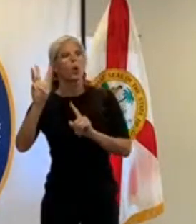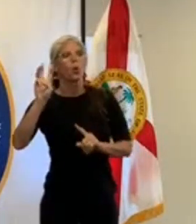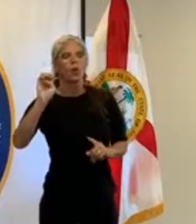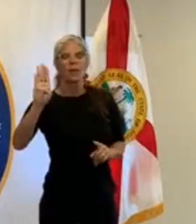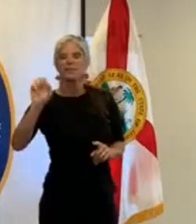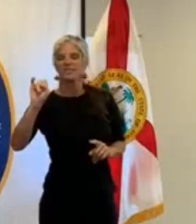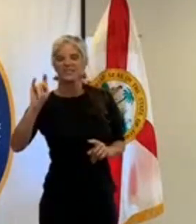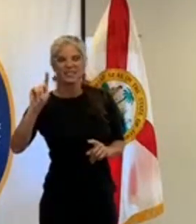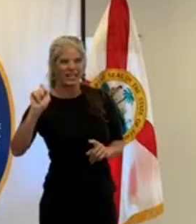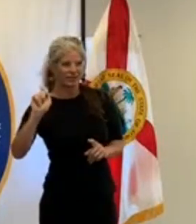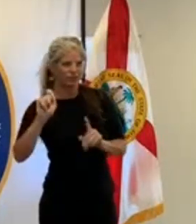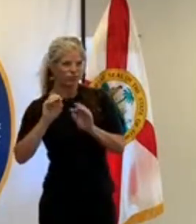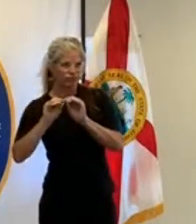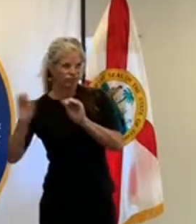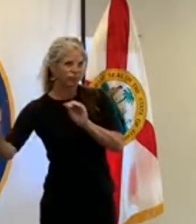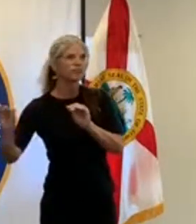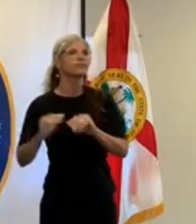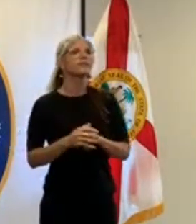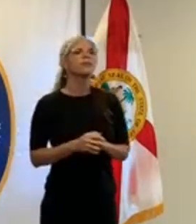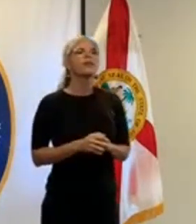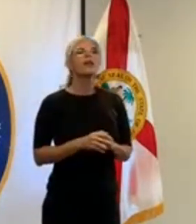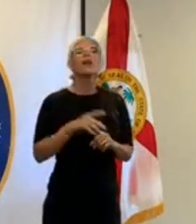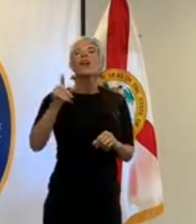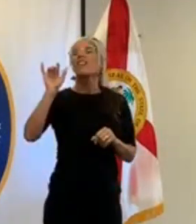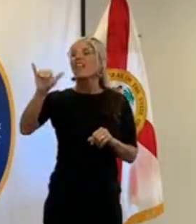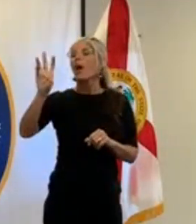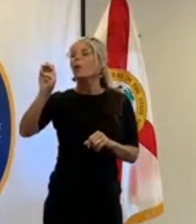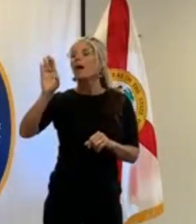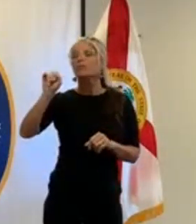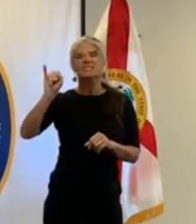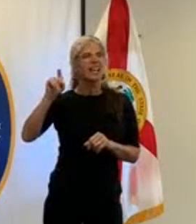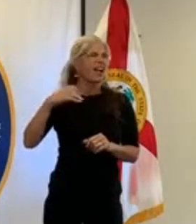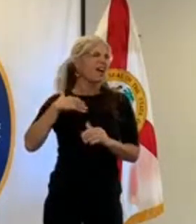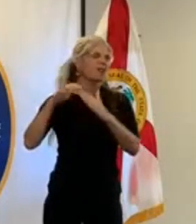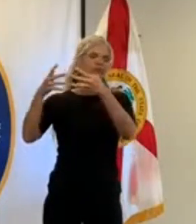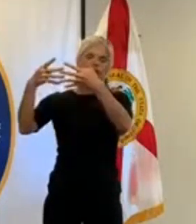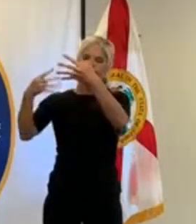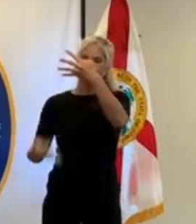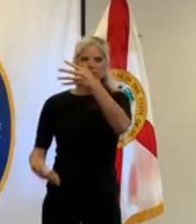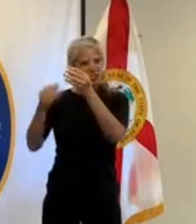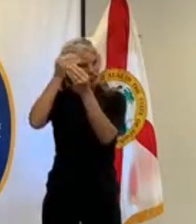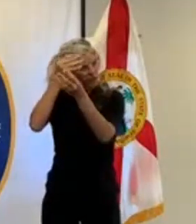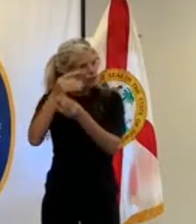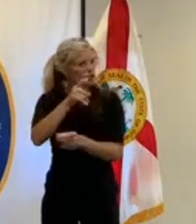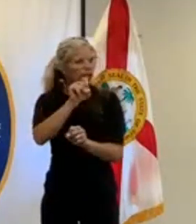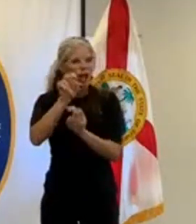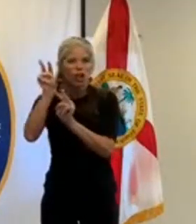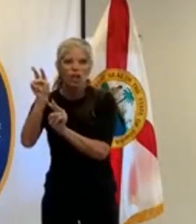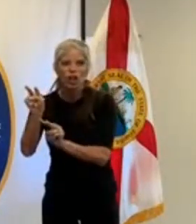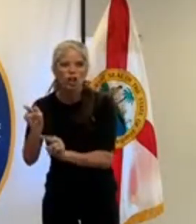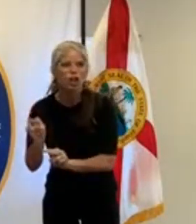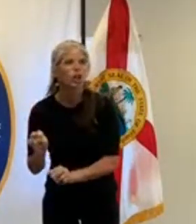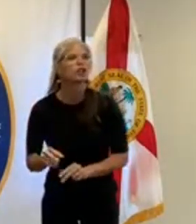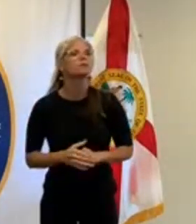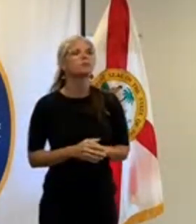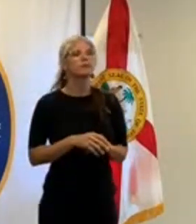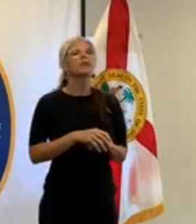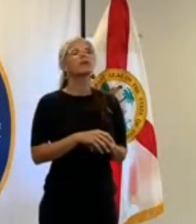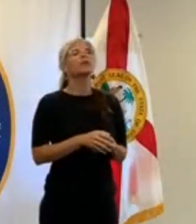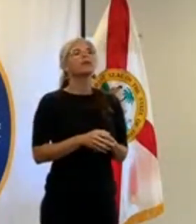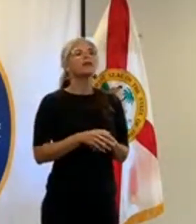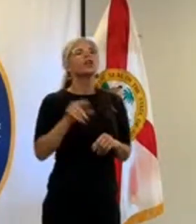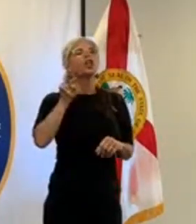the COVID-19 data accessible from there rather than go into multiple different sites again that will be alert.claycountygov